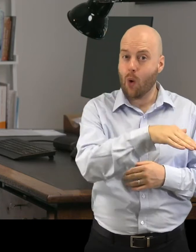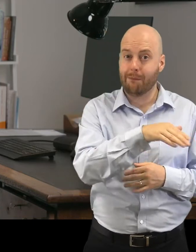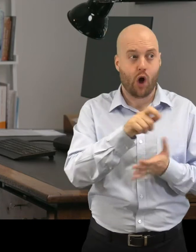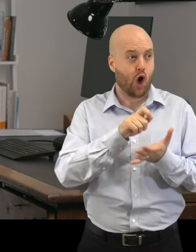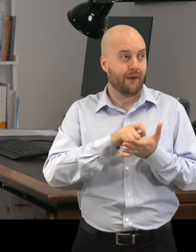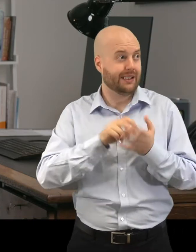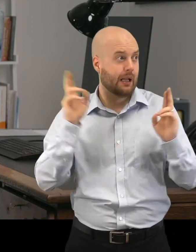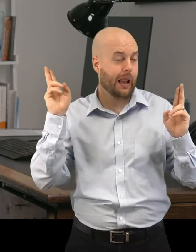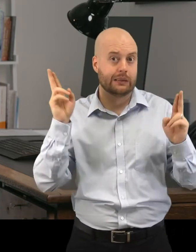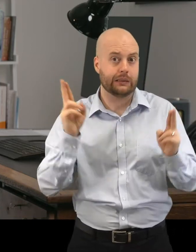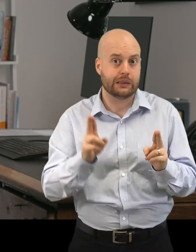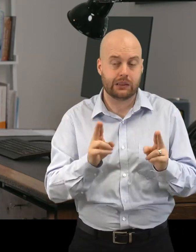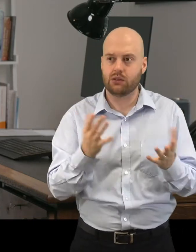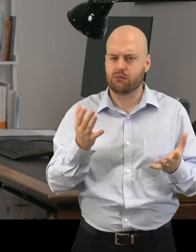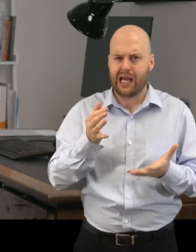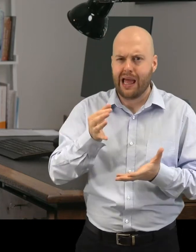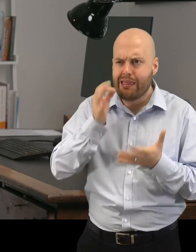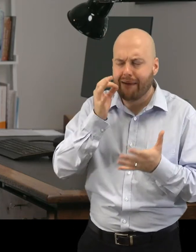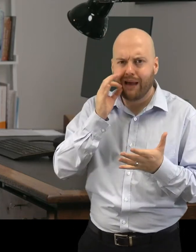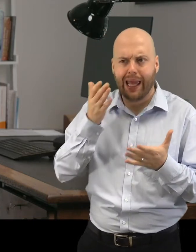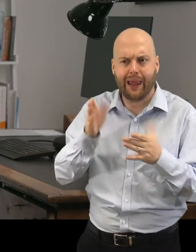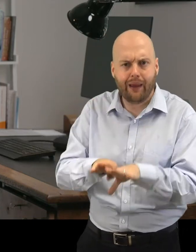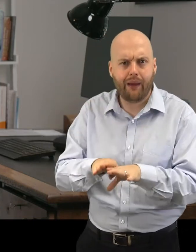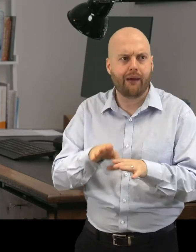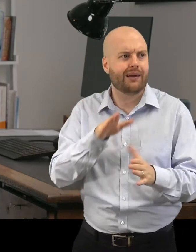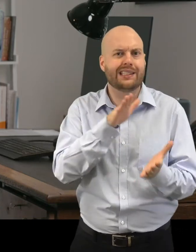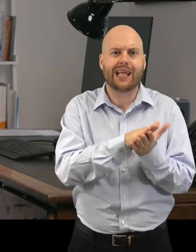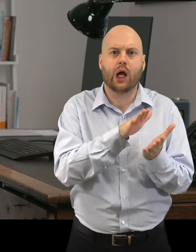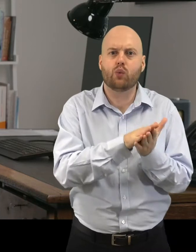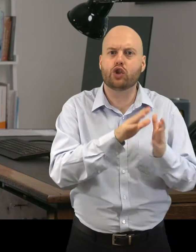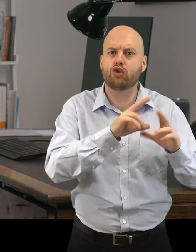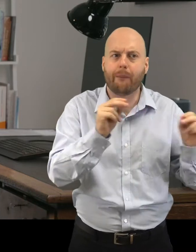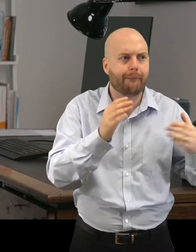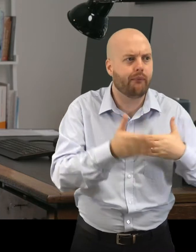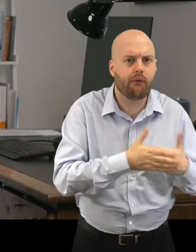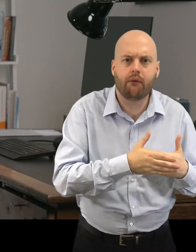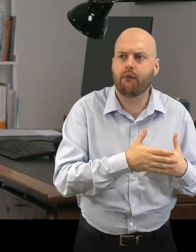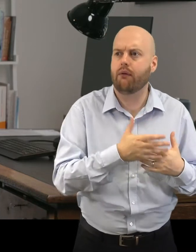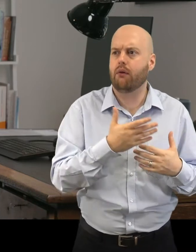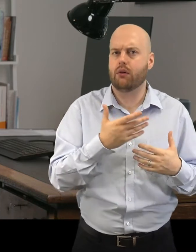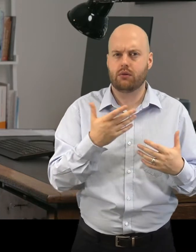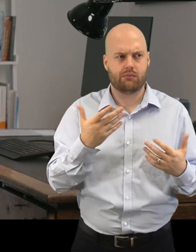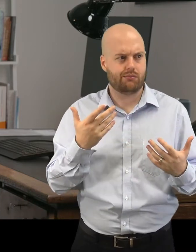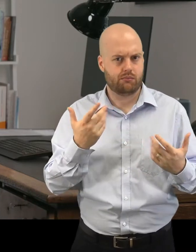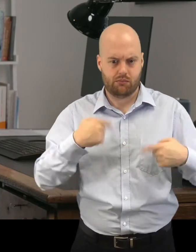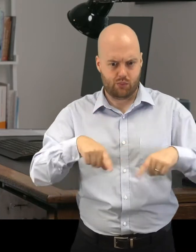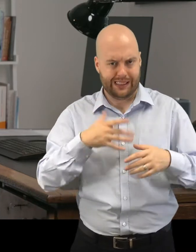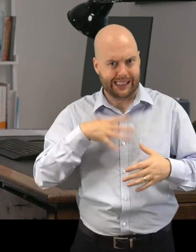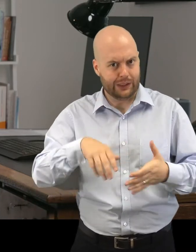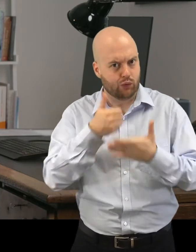you know, the trickle through impact to cafes, to sandwich bars, to the kind of support economy for